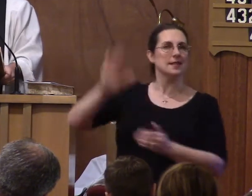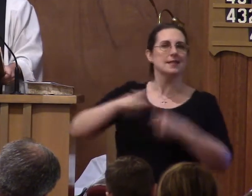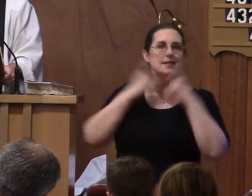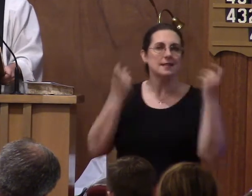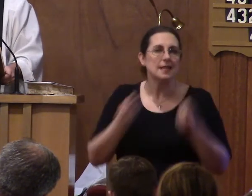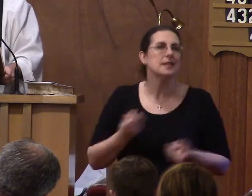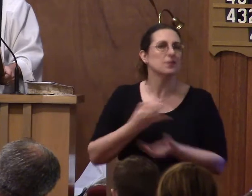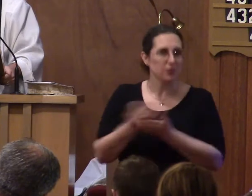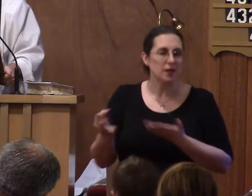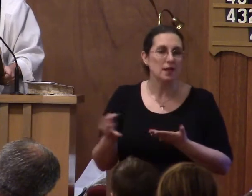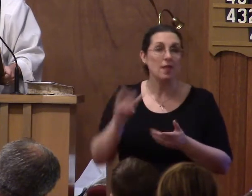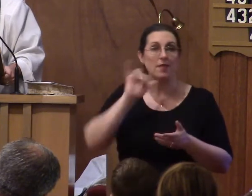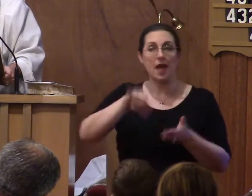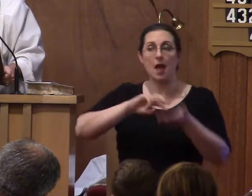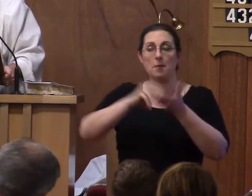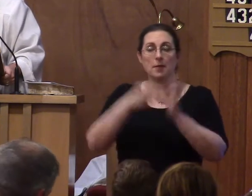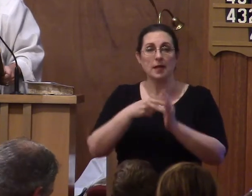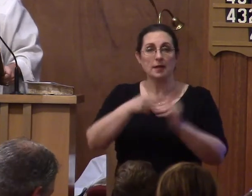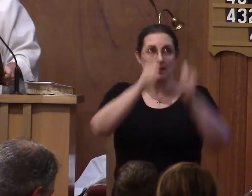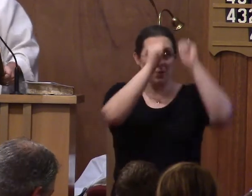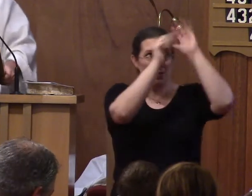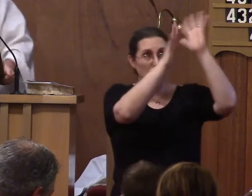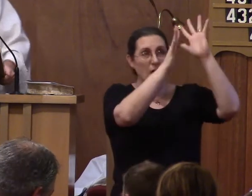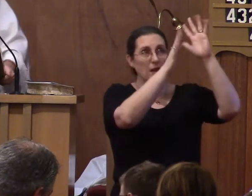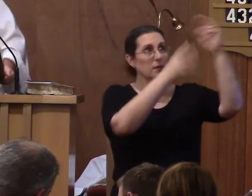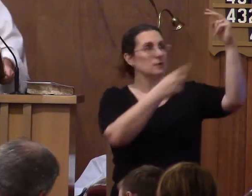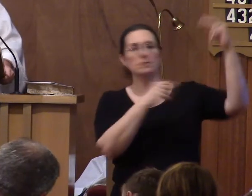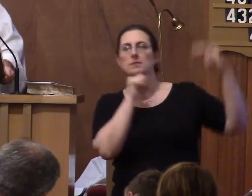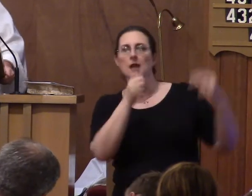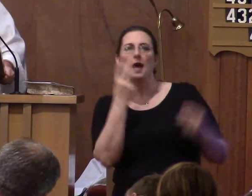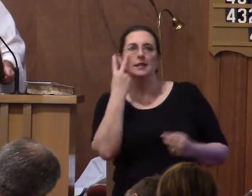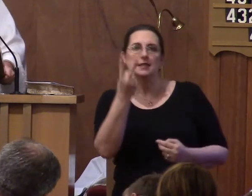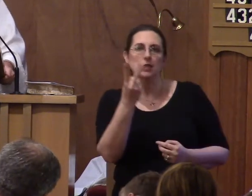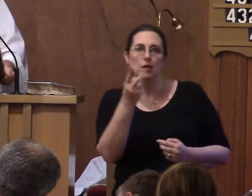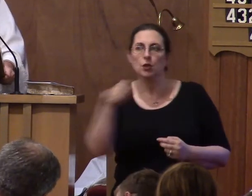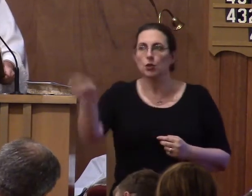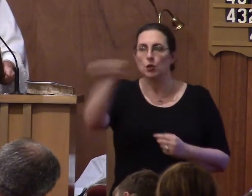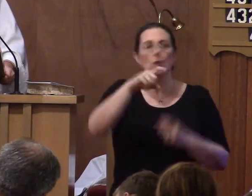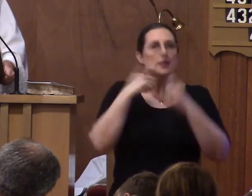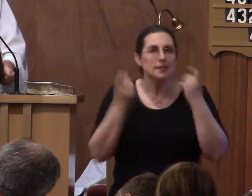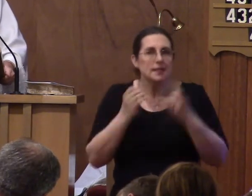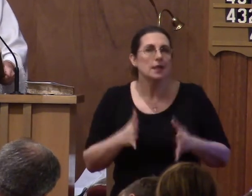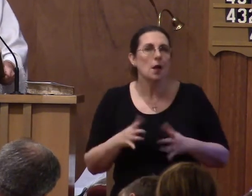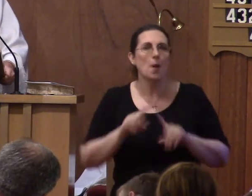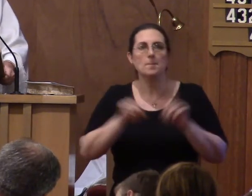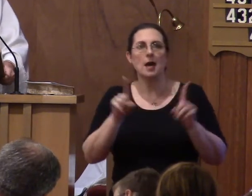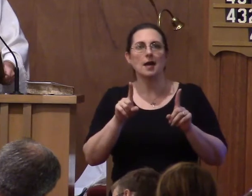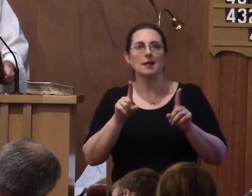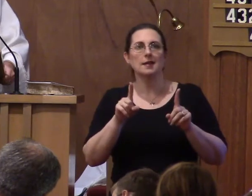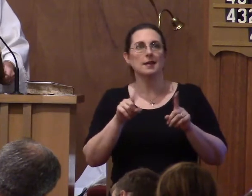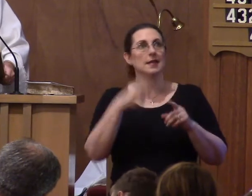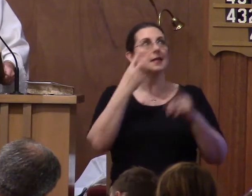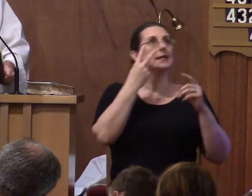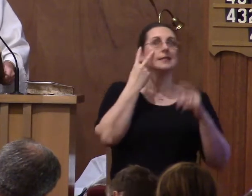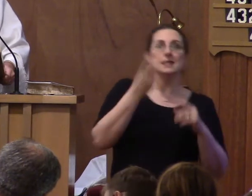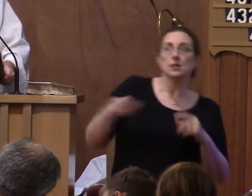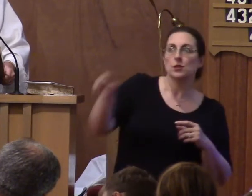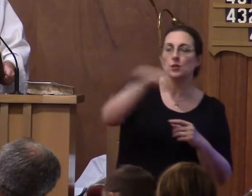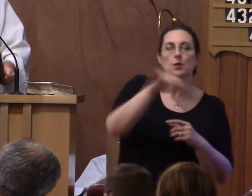And this means that the Father no longer sees you as the sinner, but rather his beloved Son as